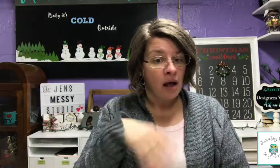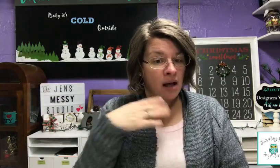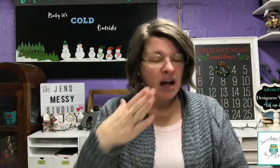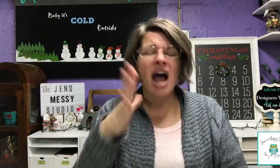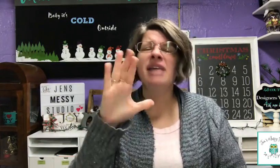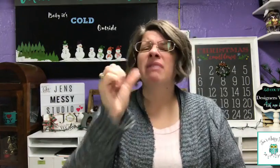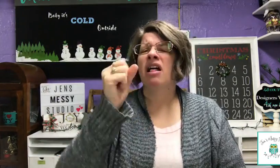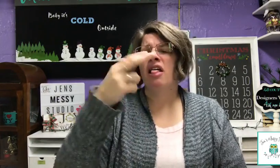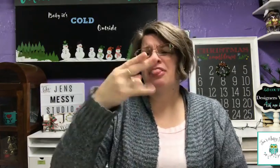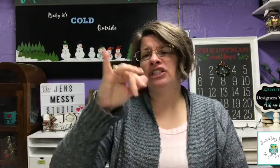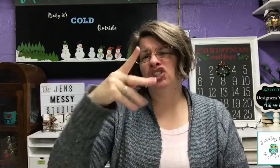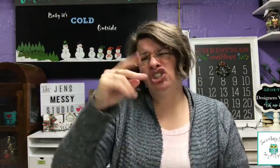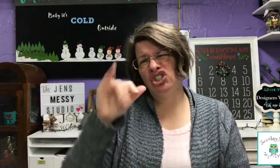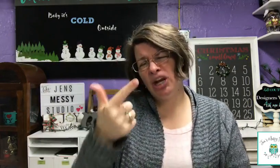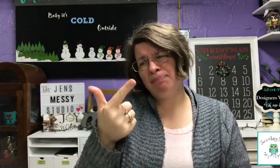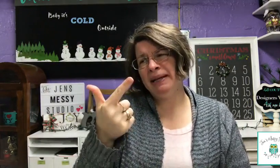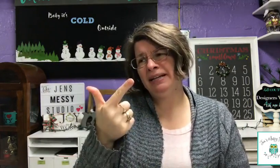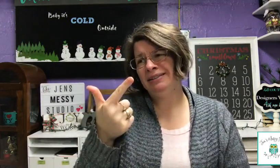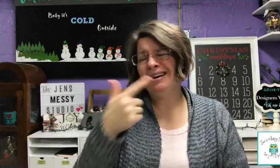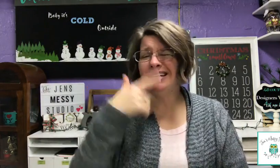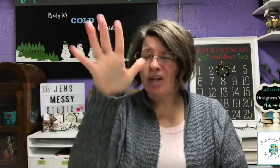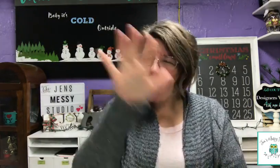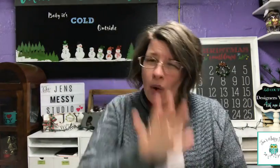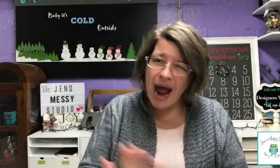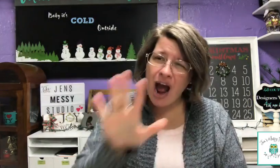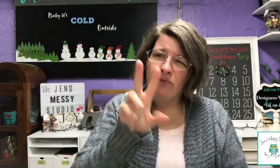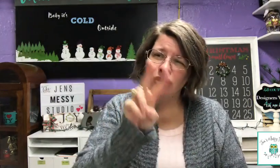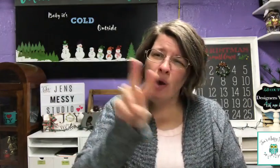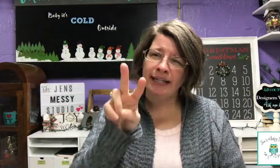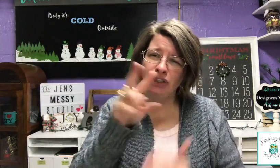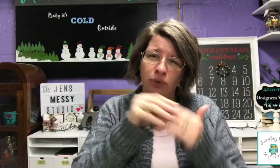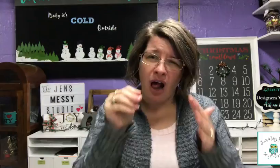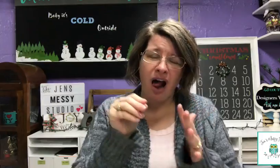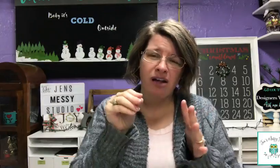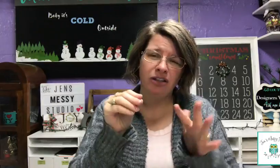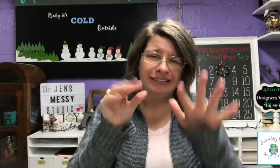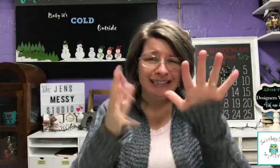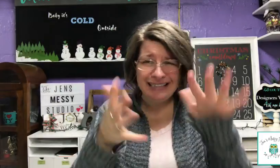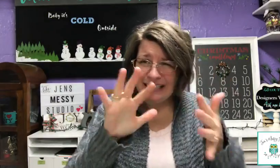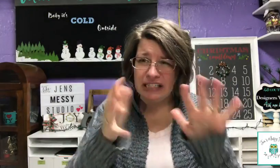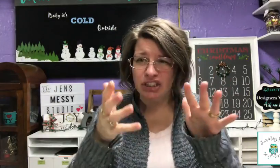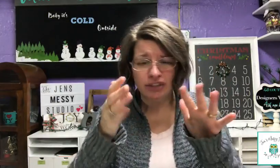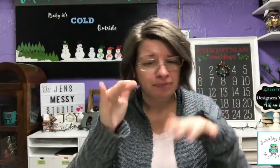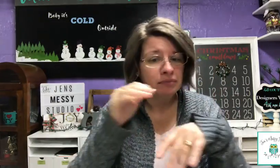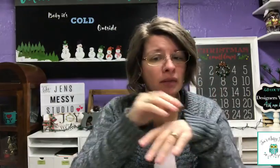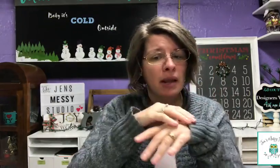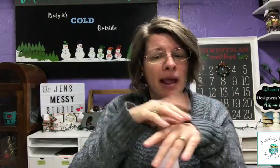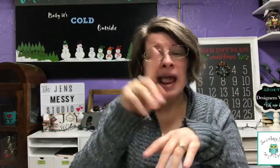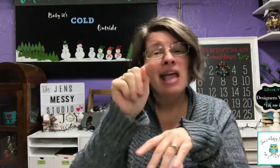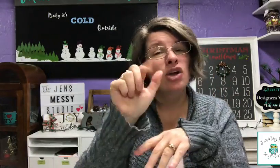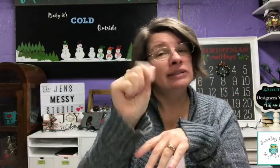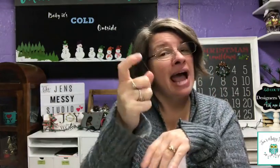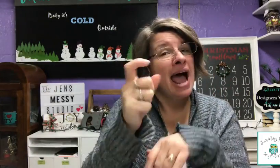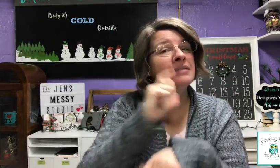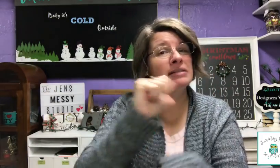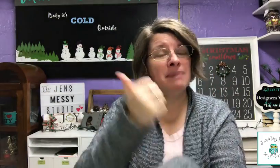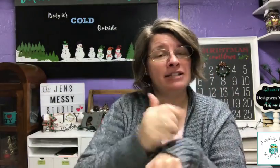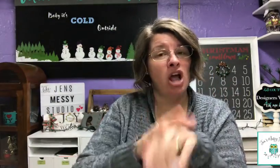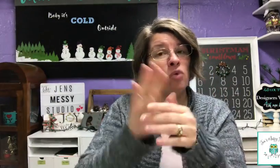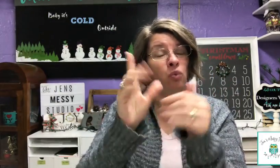Uh, the shipping and the wild $23 in. They can tax it based on